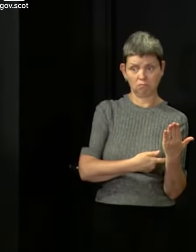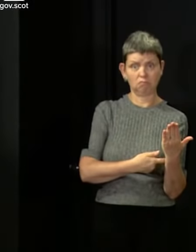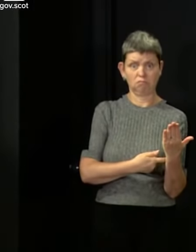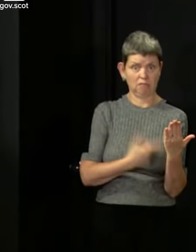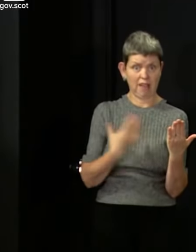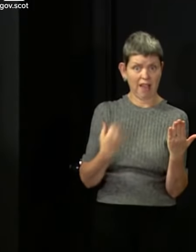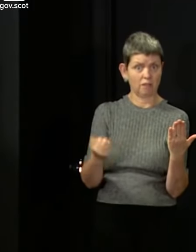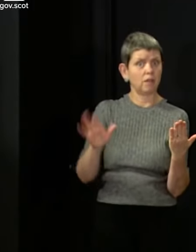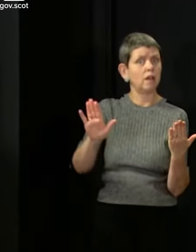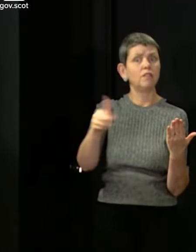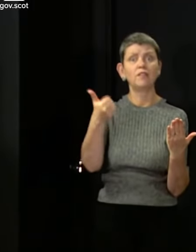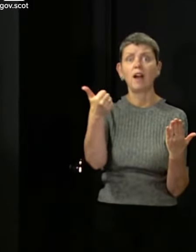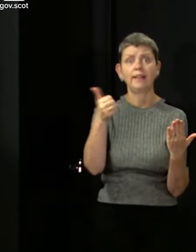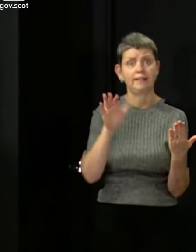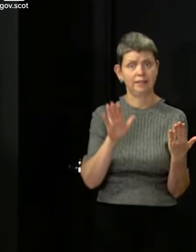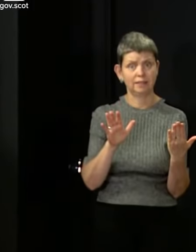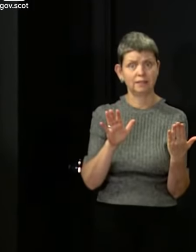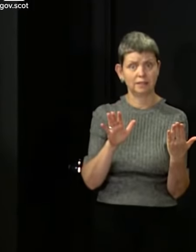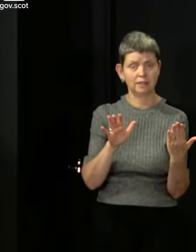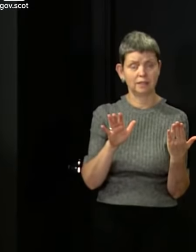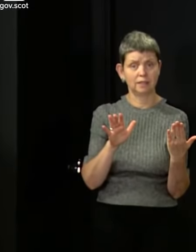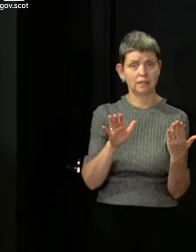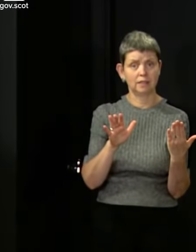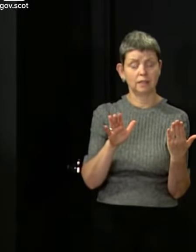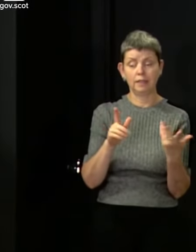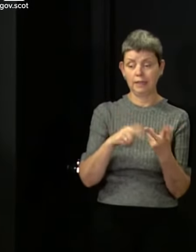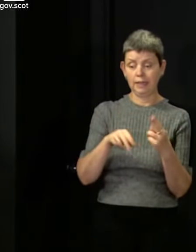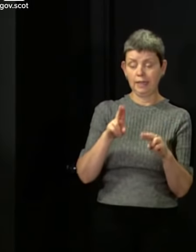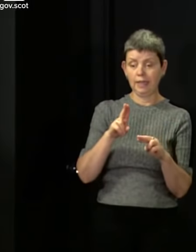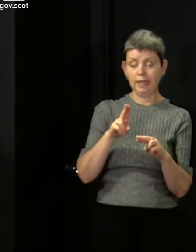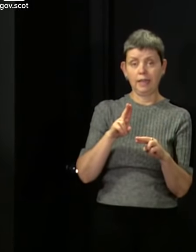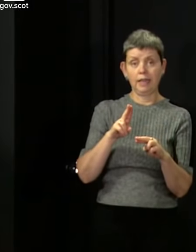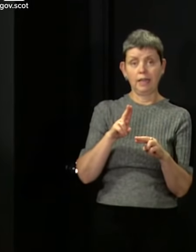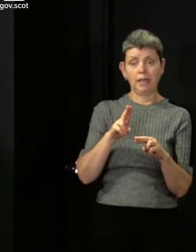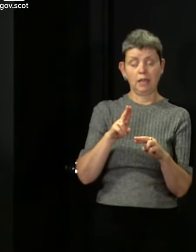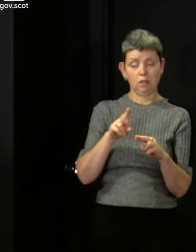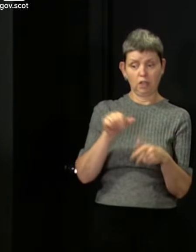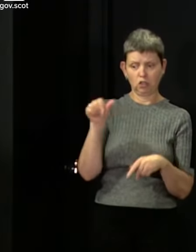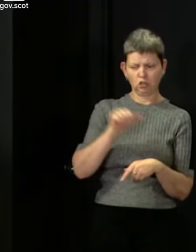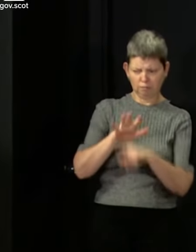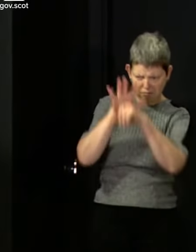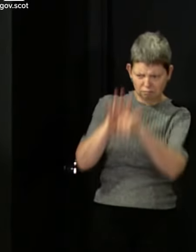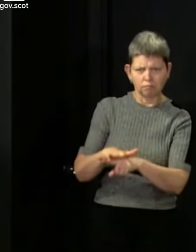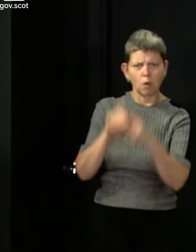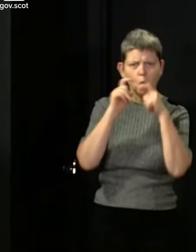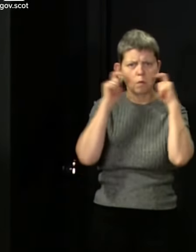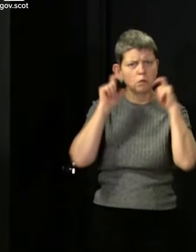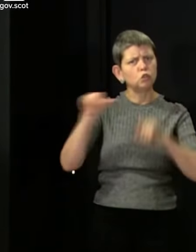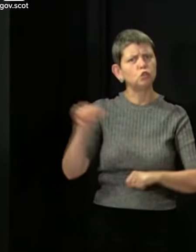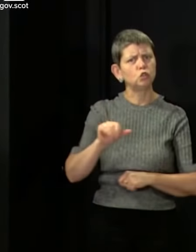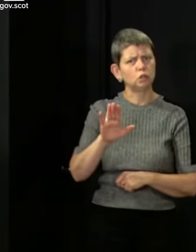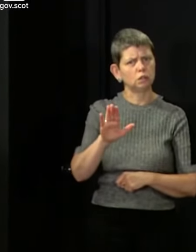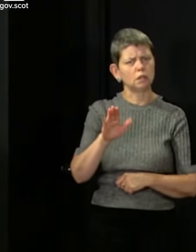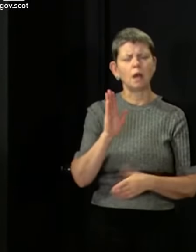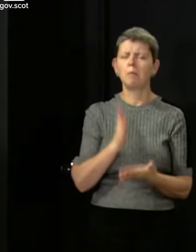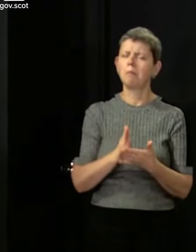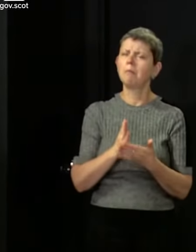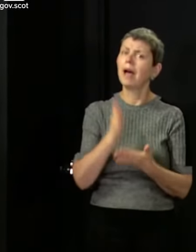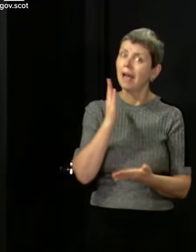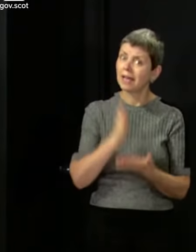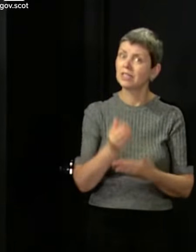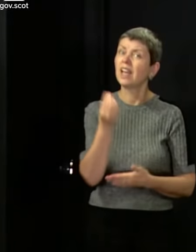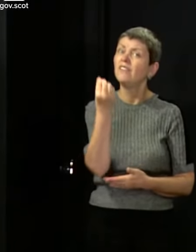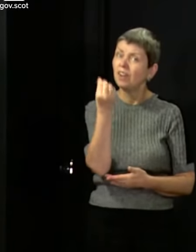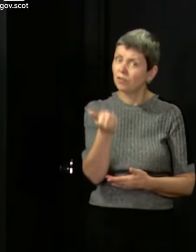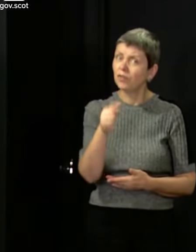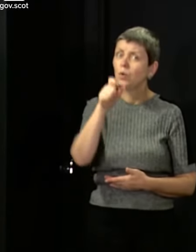fine. And nobody who is exempt should be made to wear one. But that's a minority of people. as